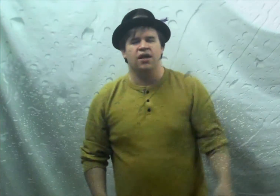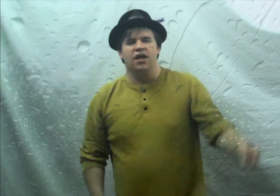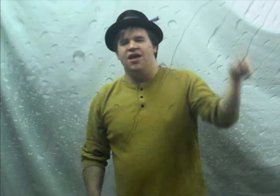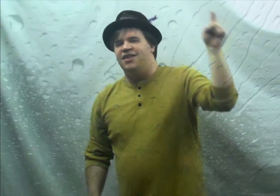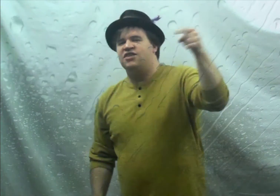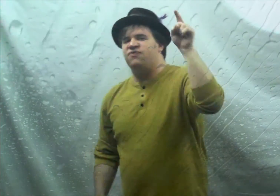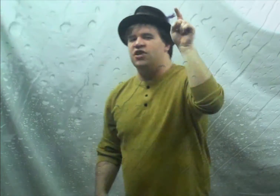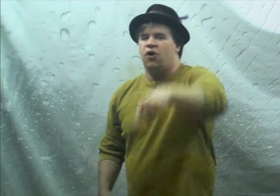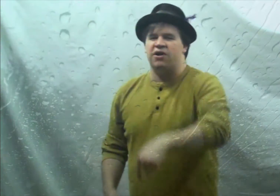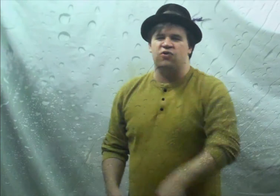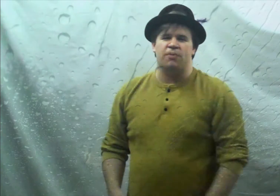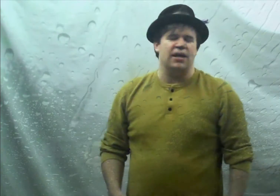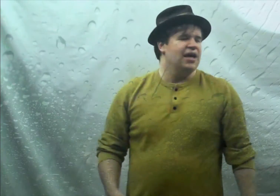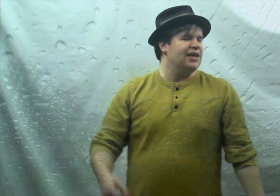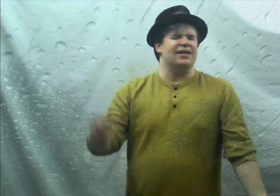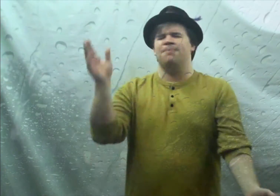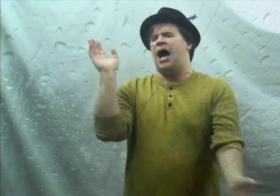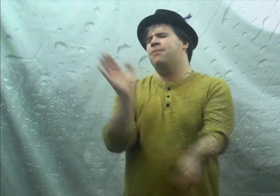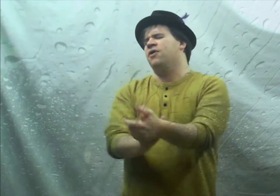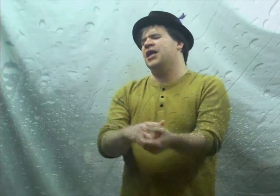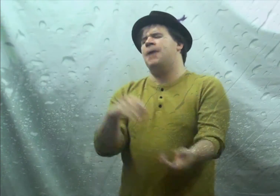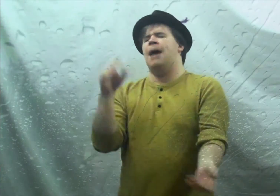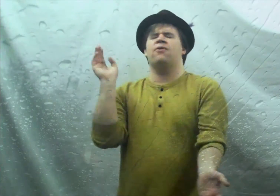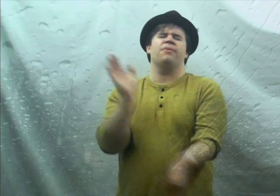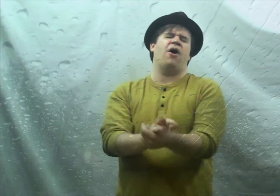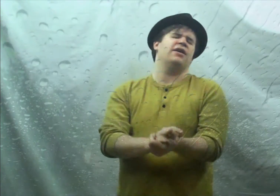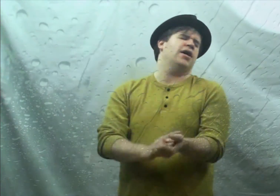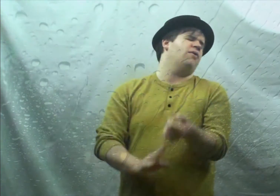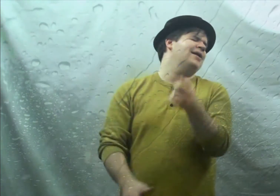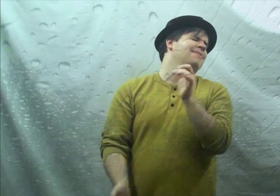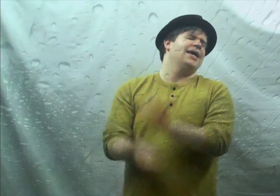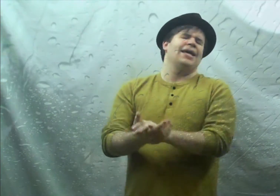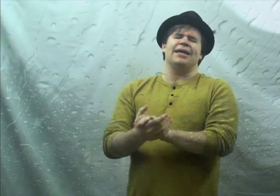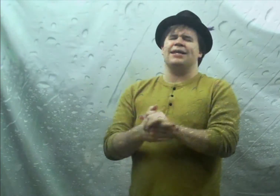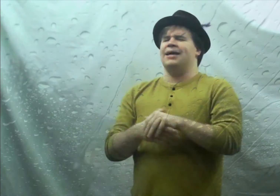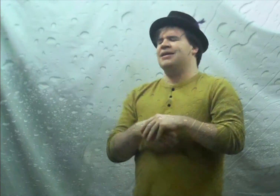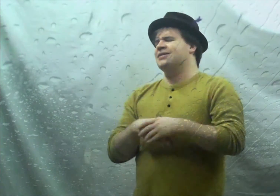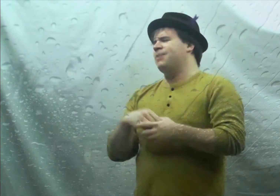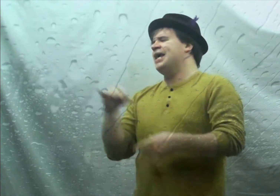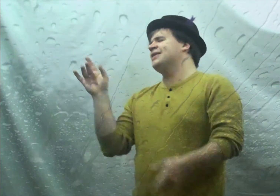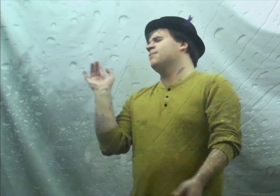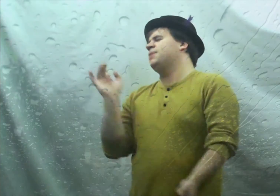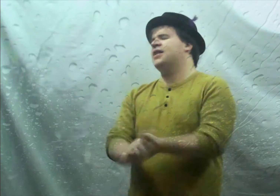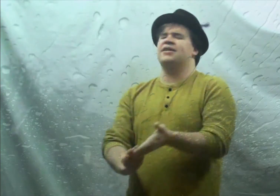this is for your enjoyment get some popcorn get a popcorn party going get and get some blankets some pillows